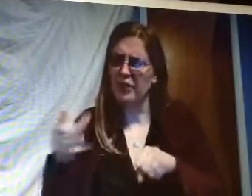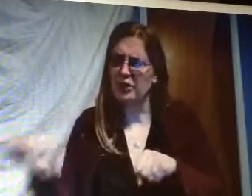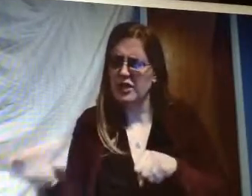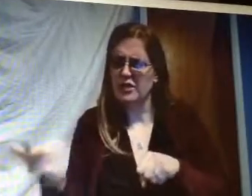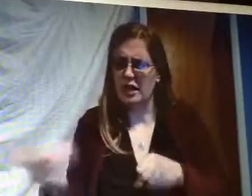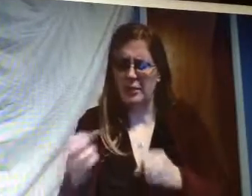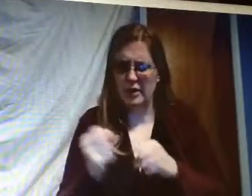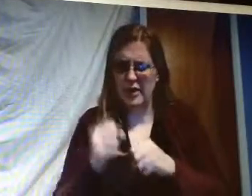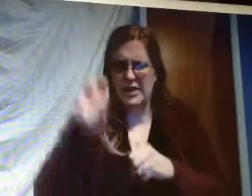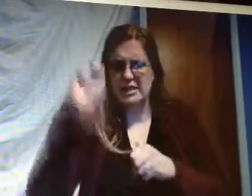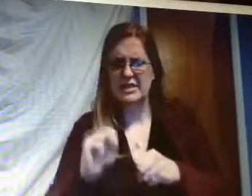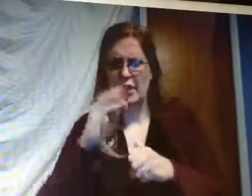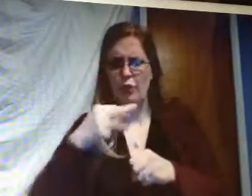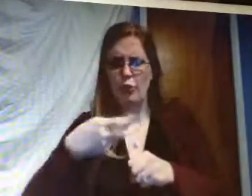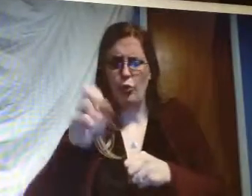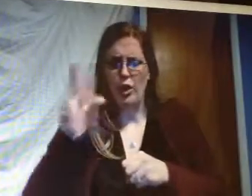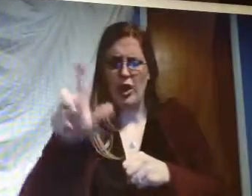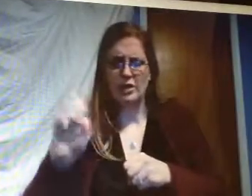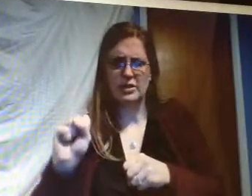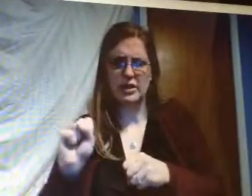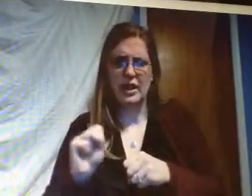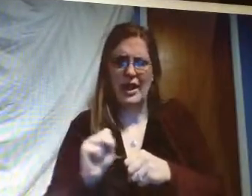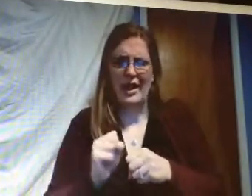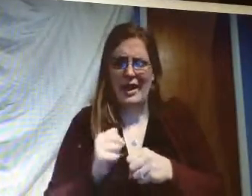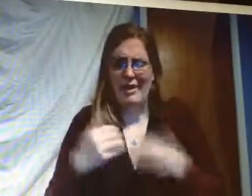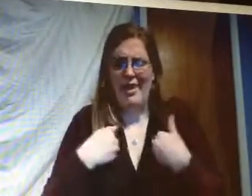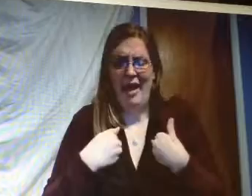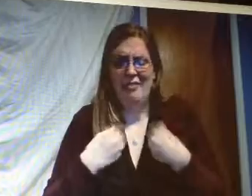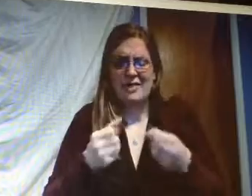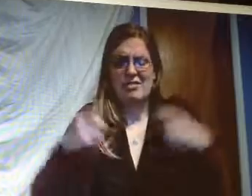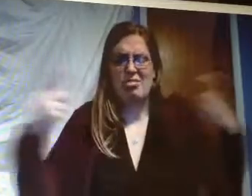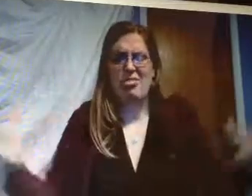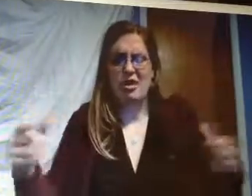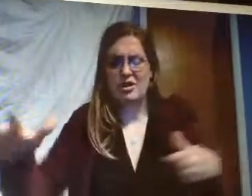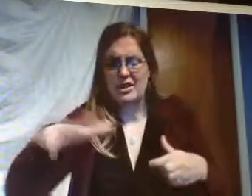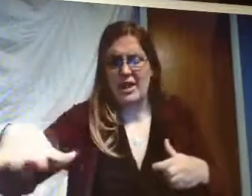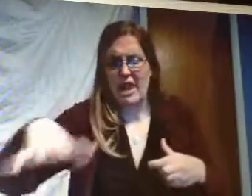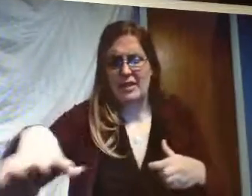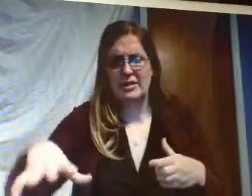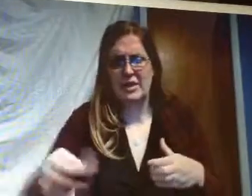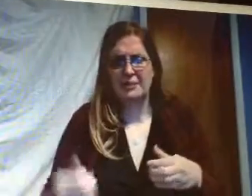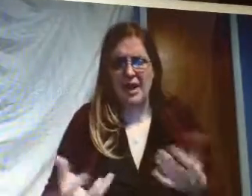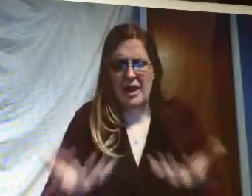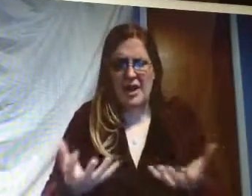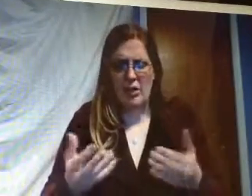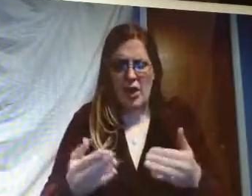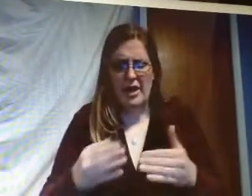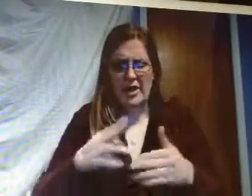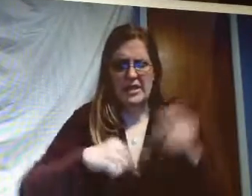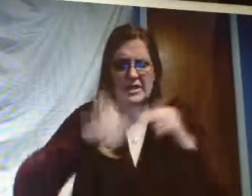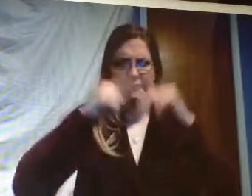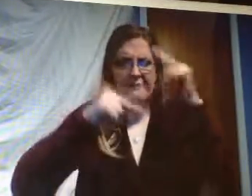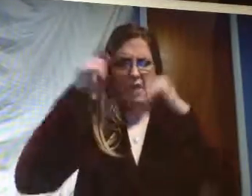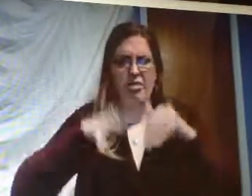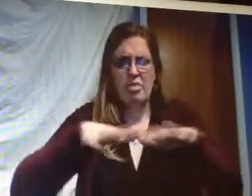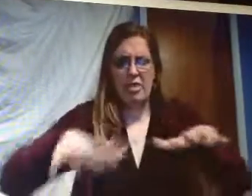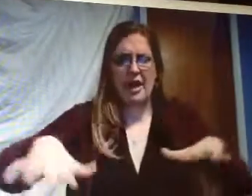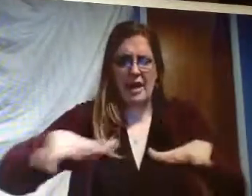you can there's two people over in venice and they have this large area they have a huge